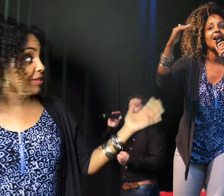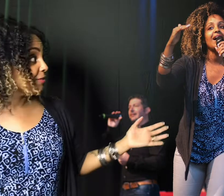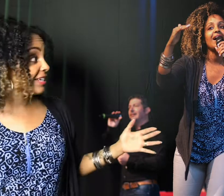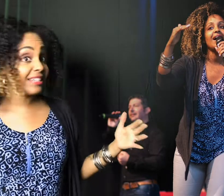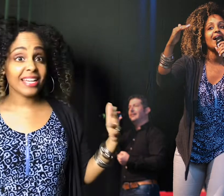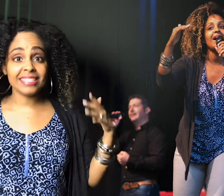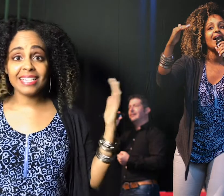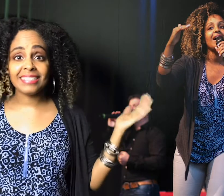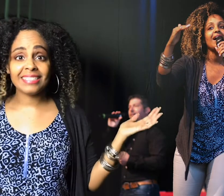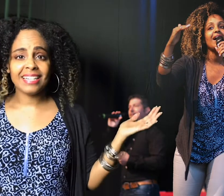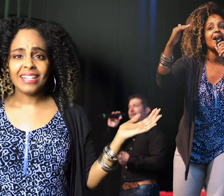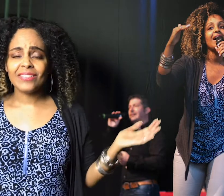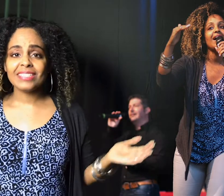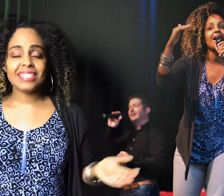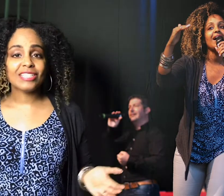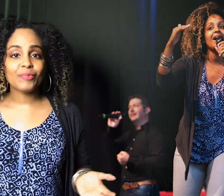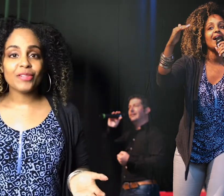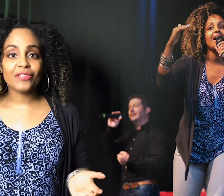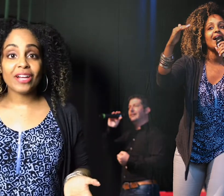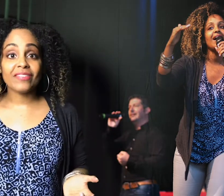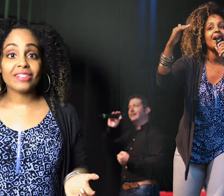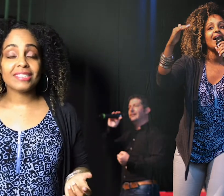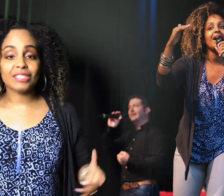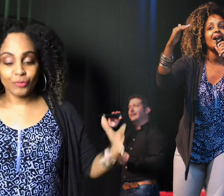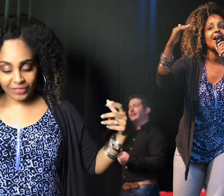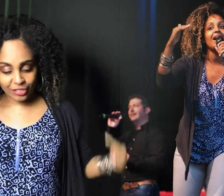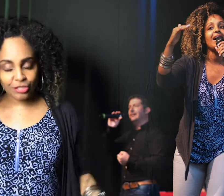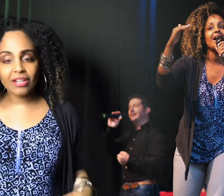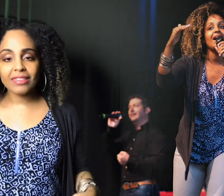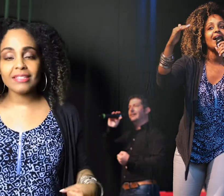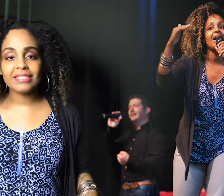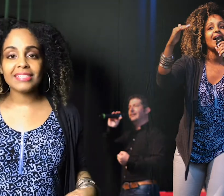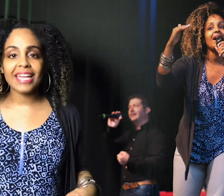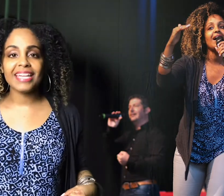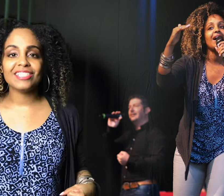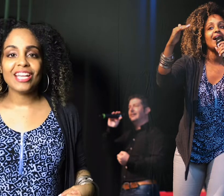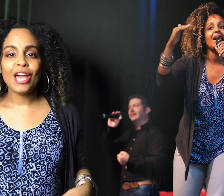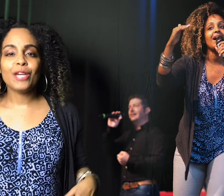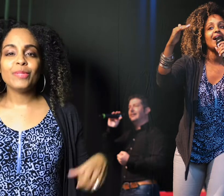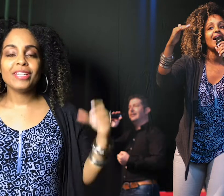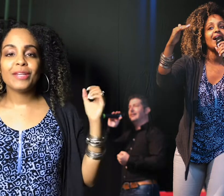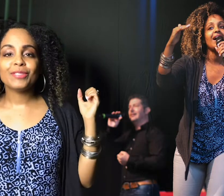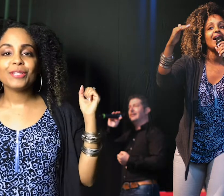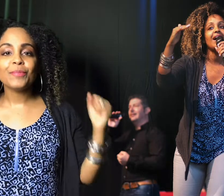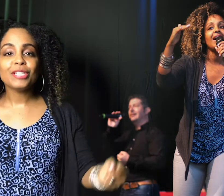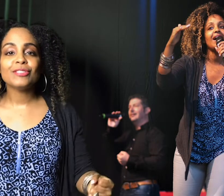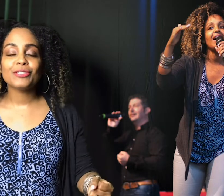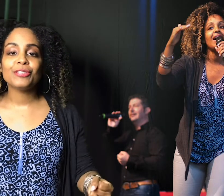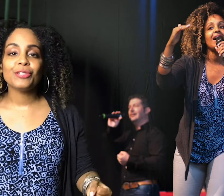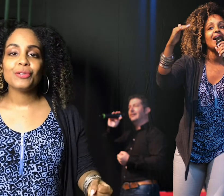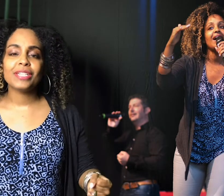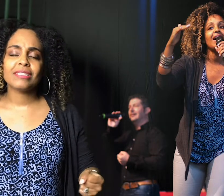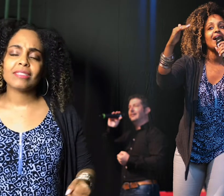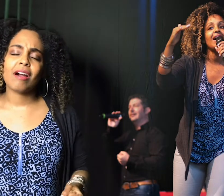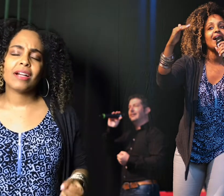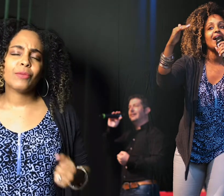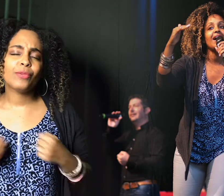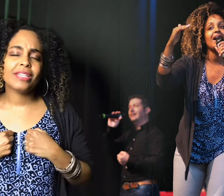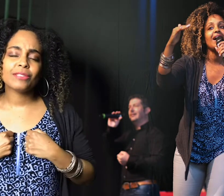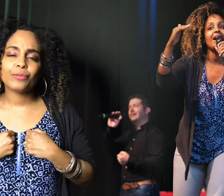recognize this? Feels like it's been forever since we've stood on this stage and been able to minister to you in song. And we as a